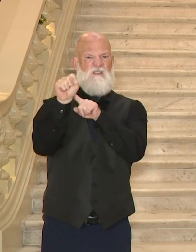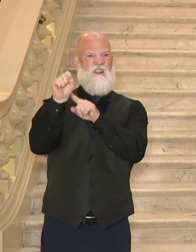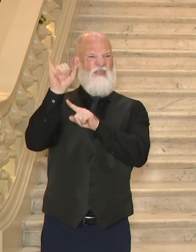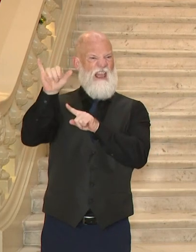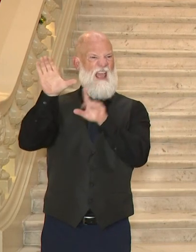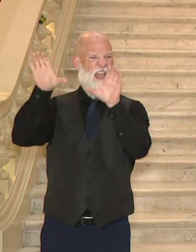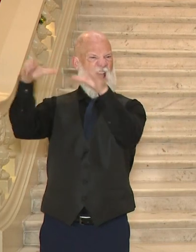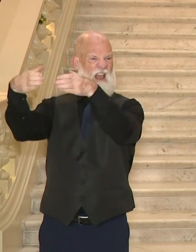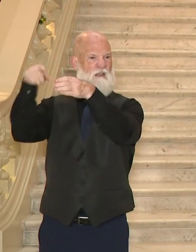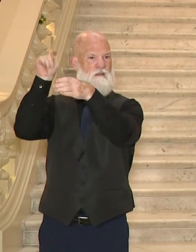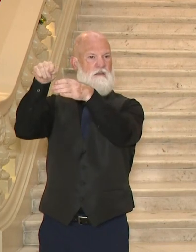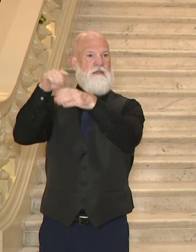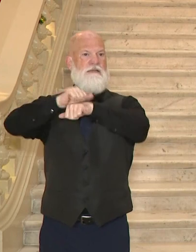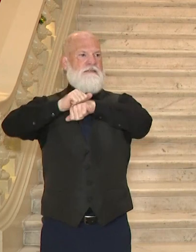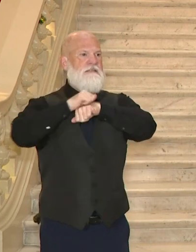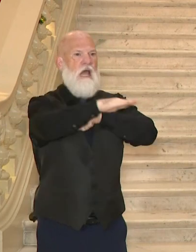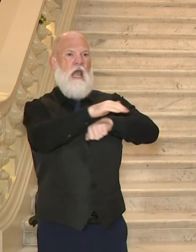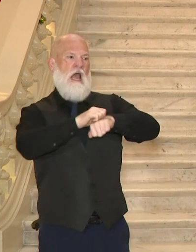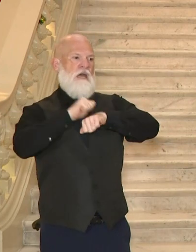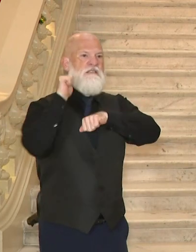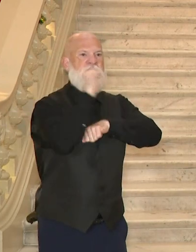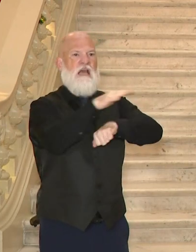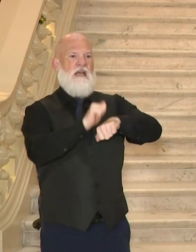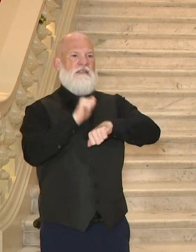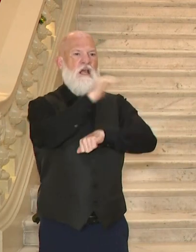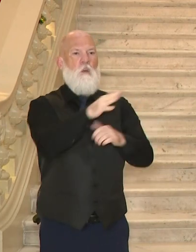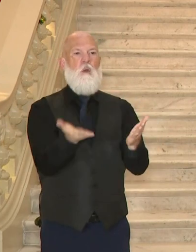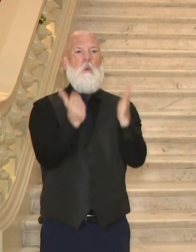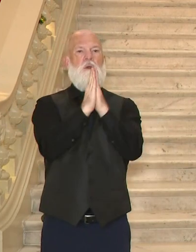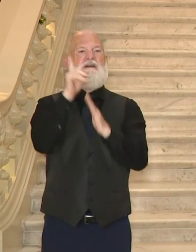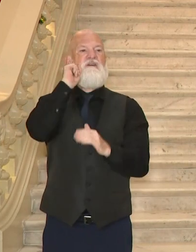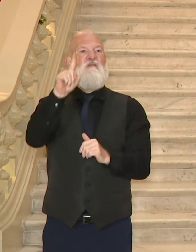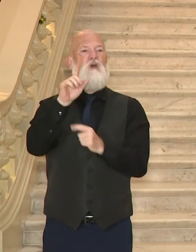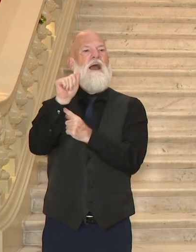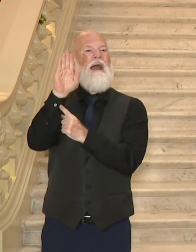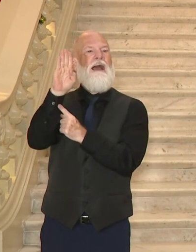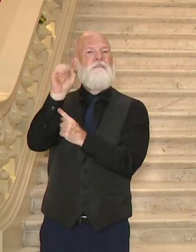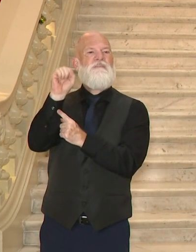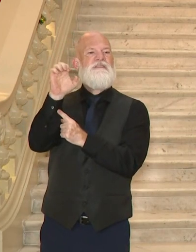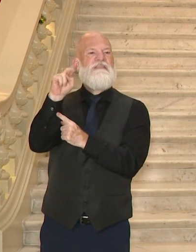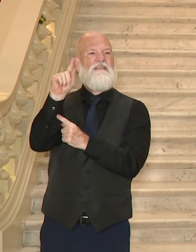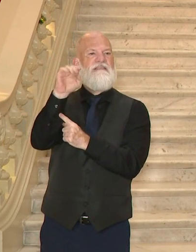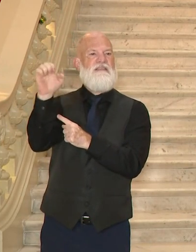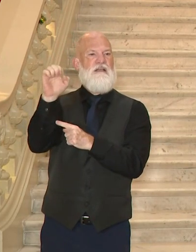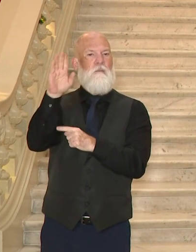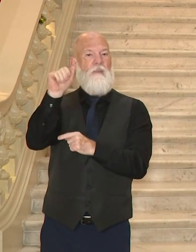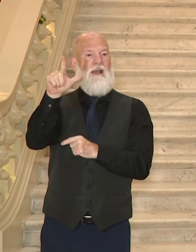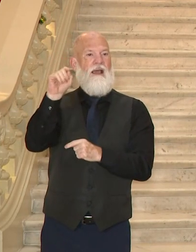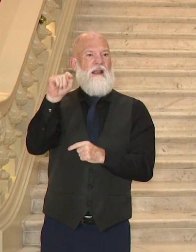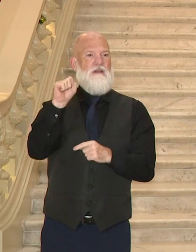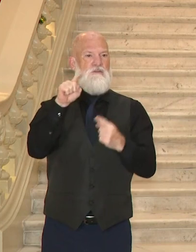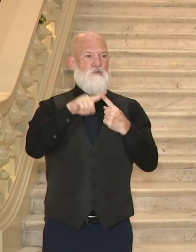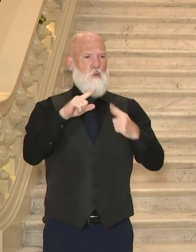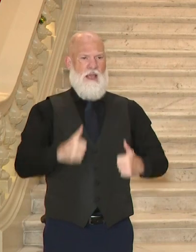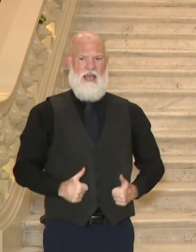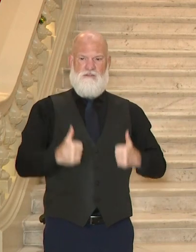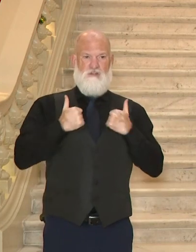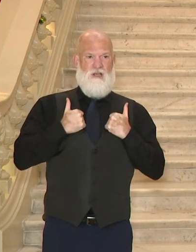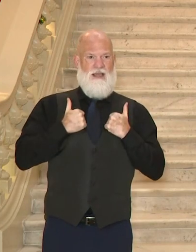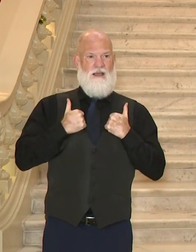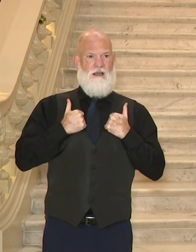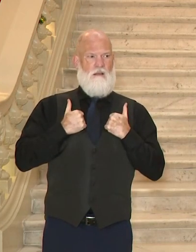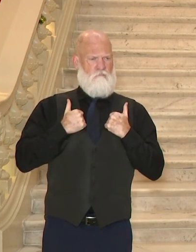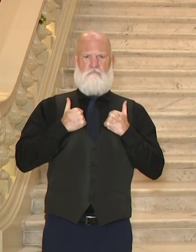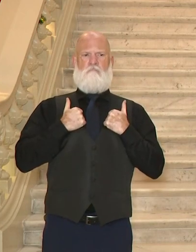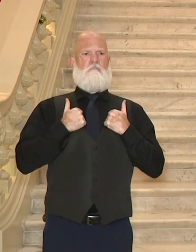since 1994. Vote Forward, who attempted to register a dead Alabama voter,